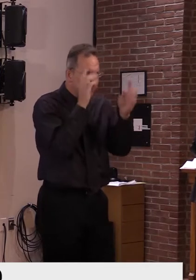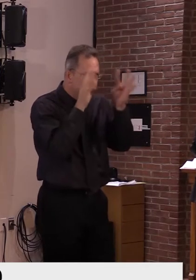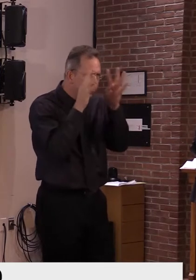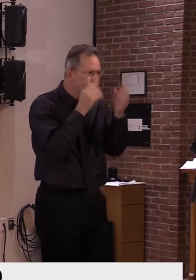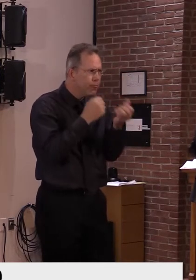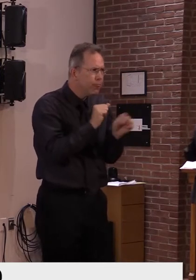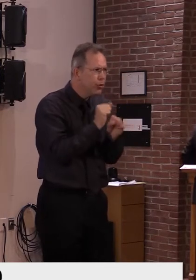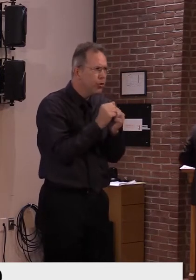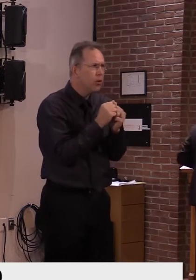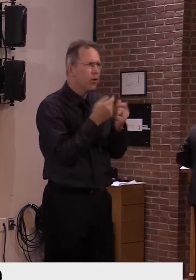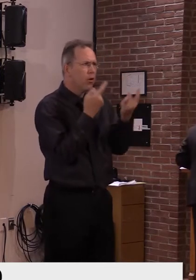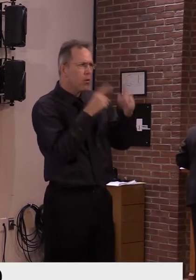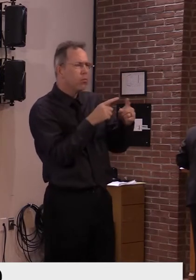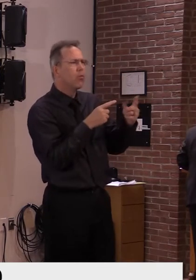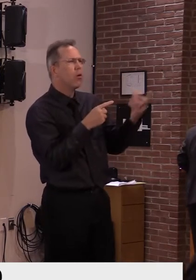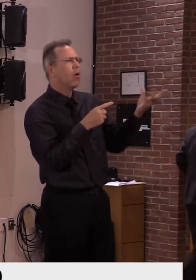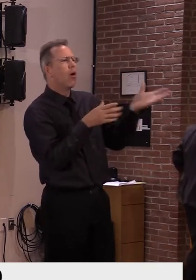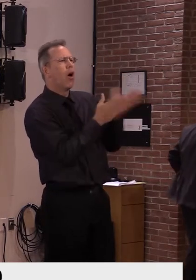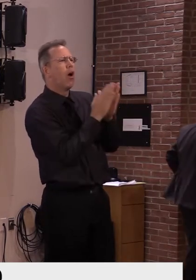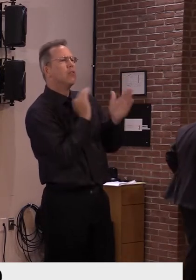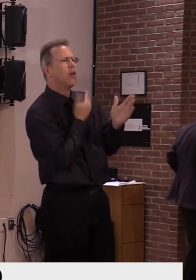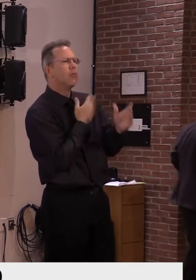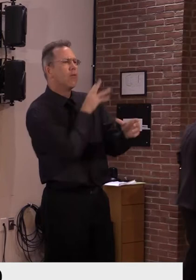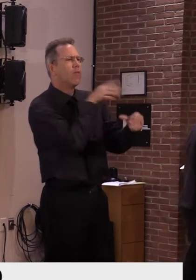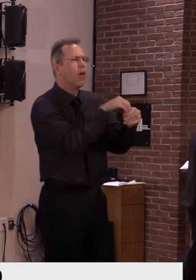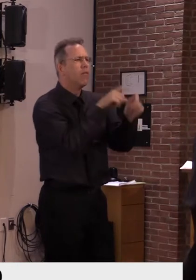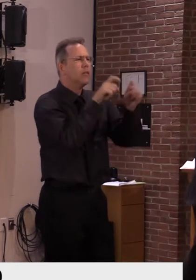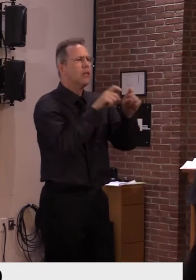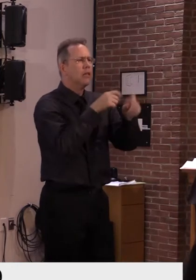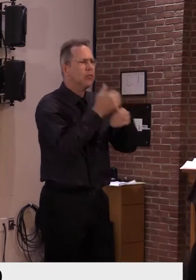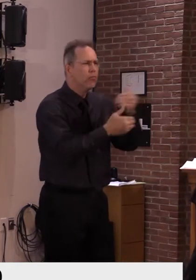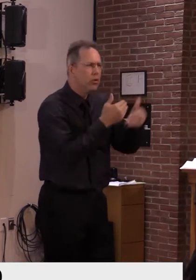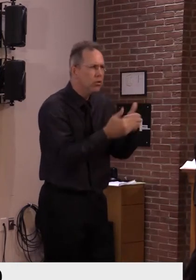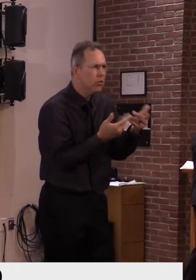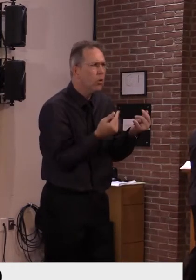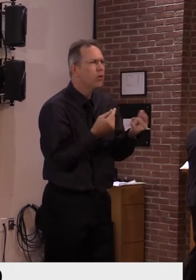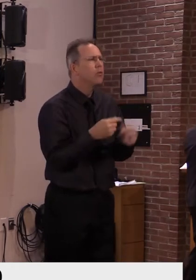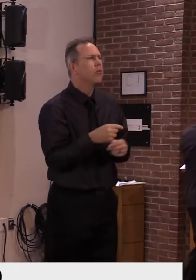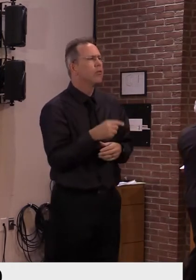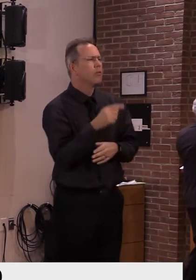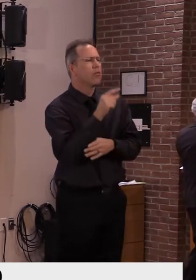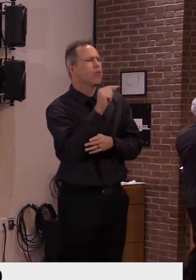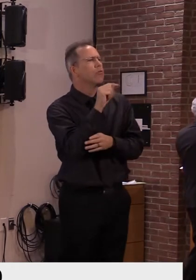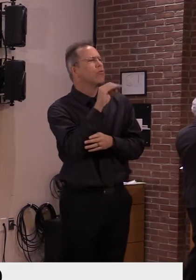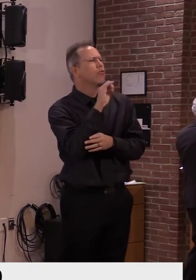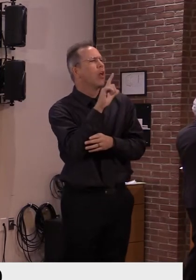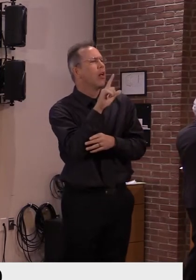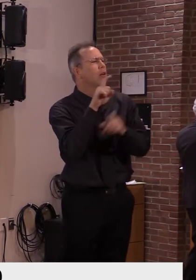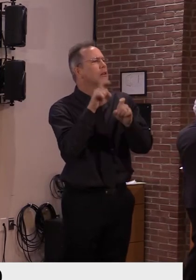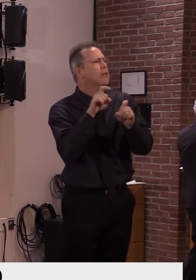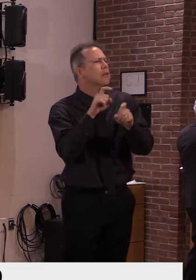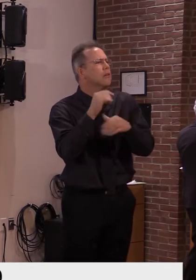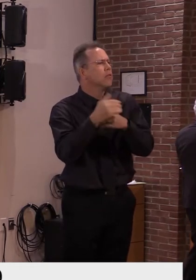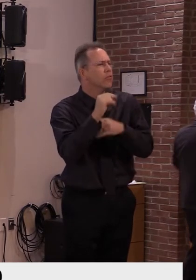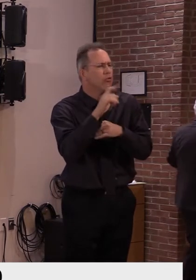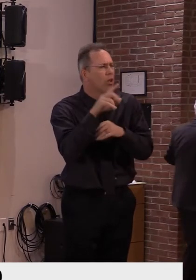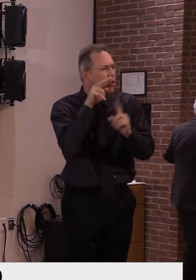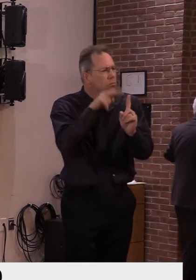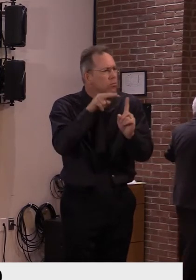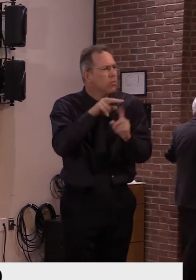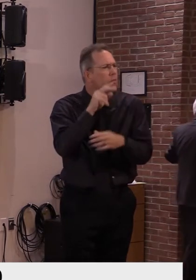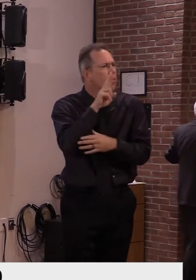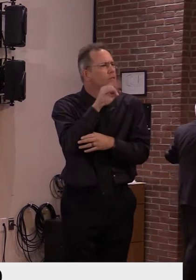Phase III trial to evaluate a leading coronavirus vaccine candidate. This is the Oxford University AstraZeneca